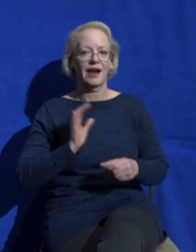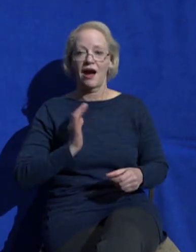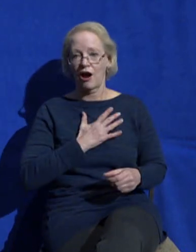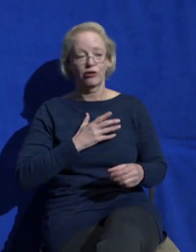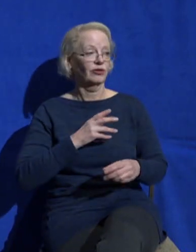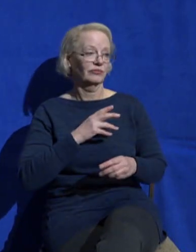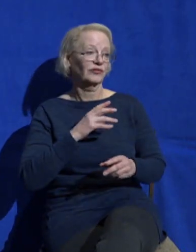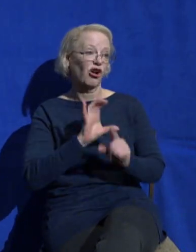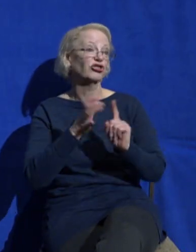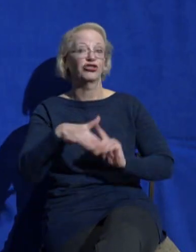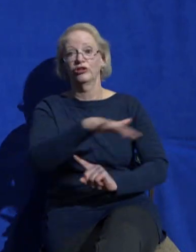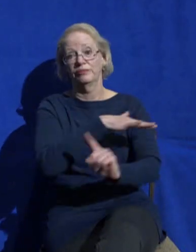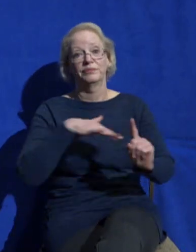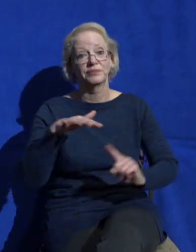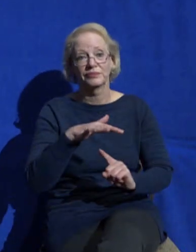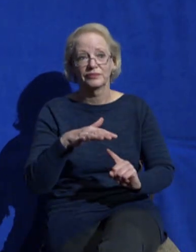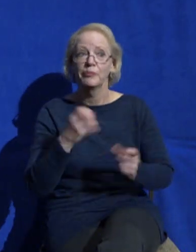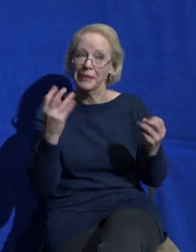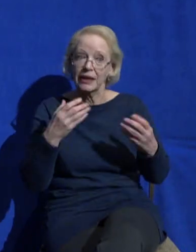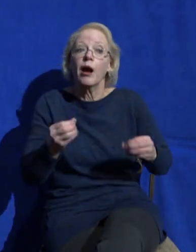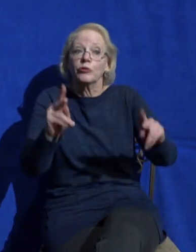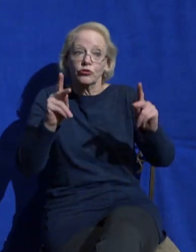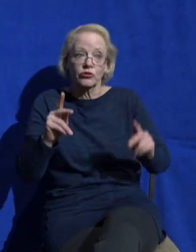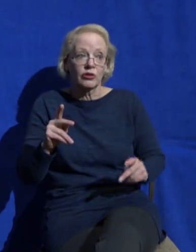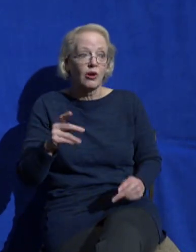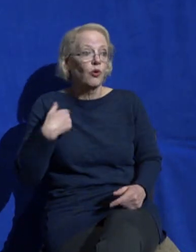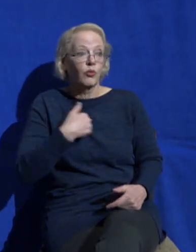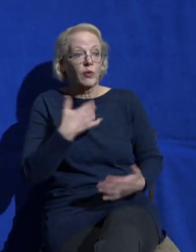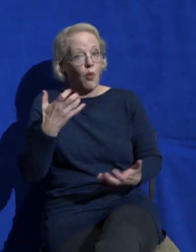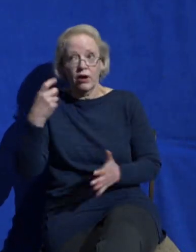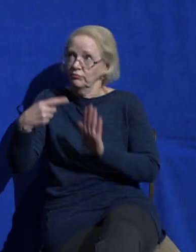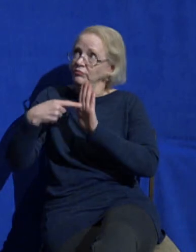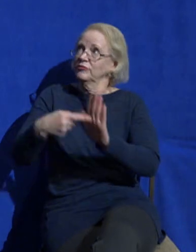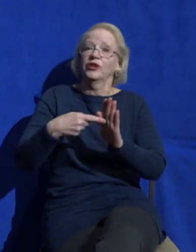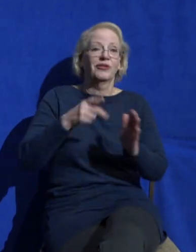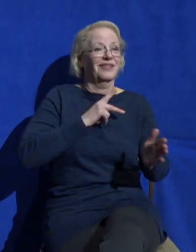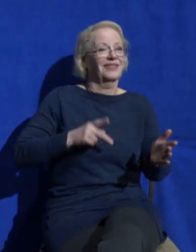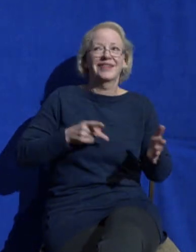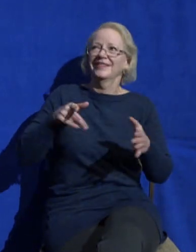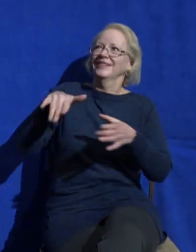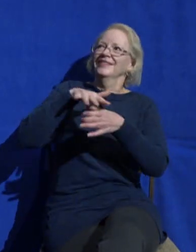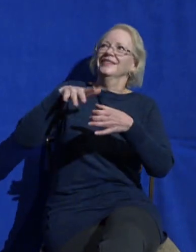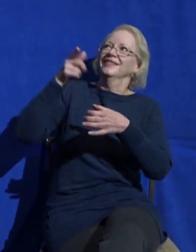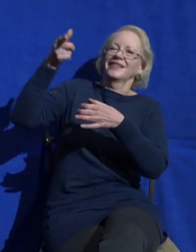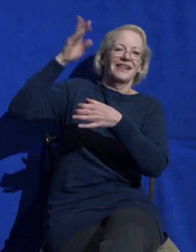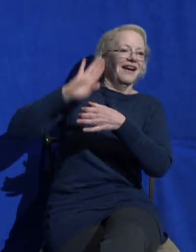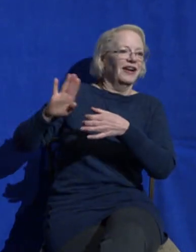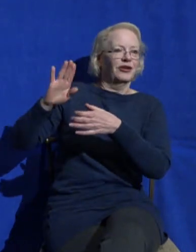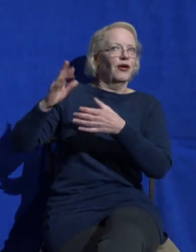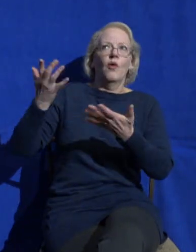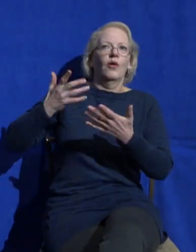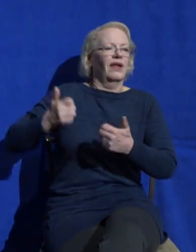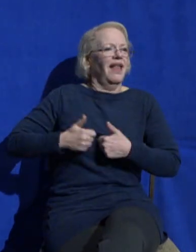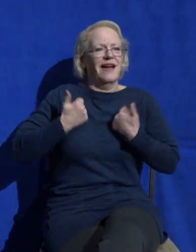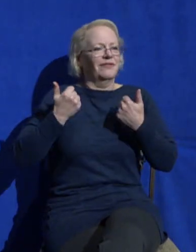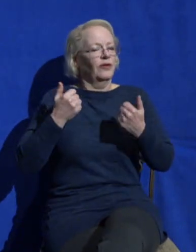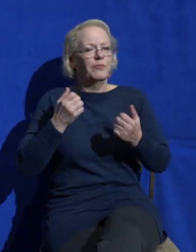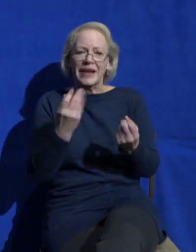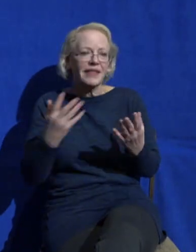to bear witness to the kingdom of God and what a life in relationship with God looks like. There's a lot of things we can do, sexual purity and like all this stuff. All these